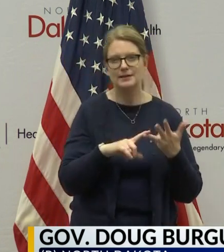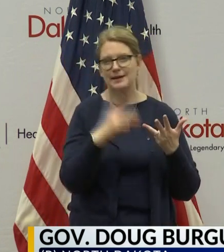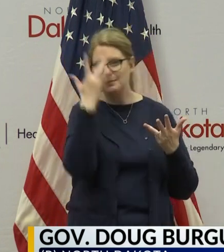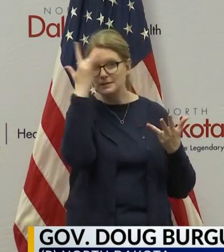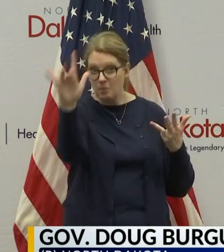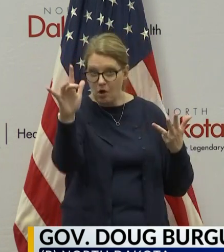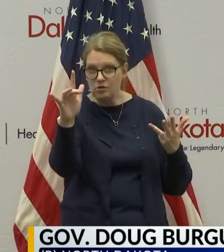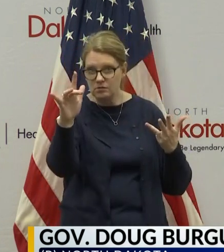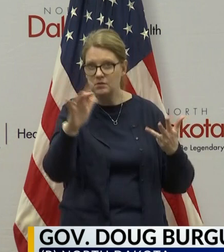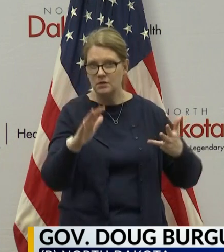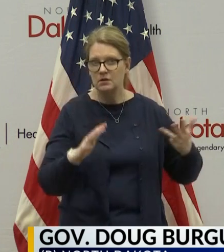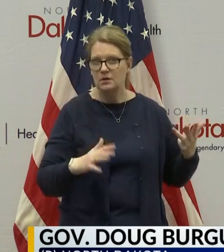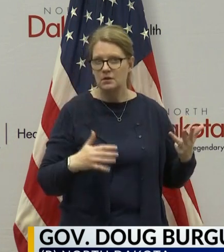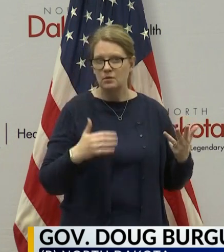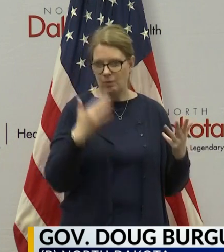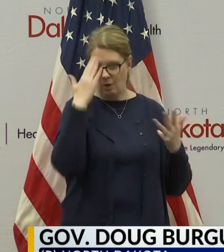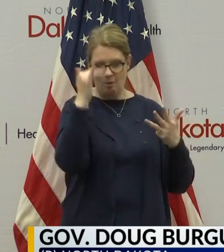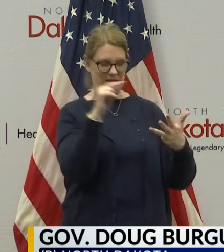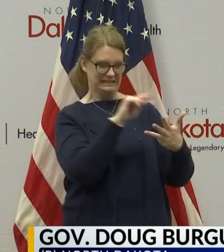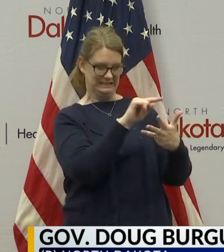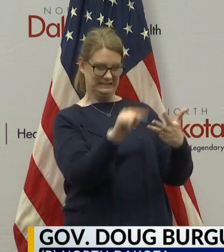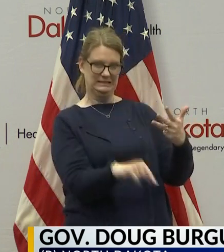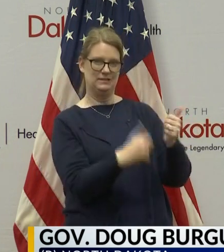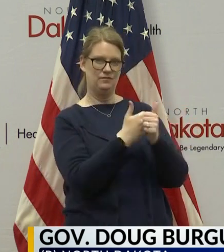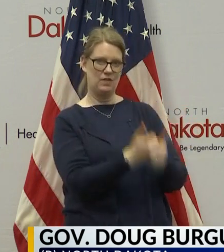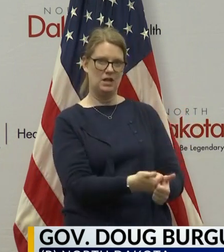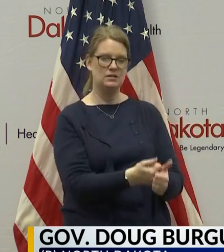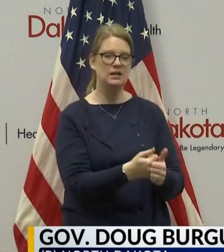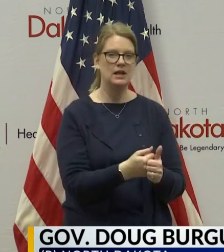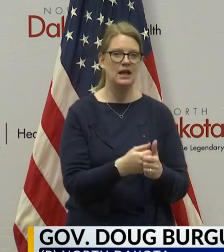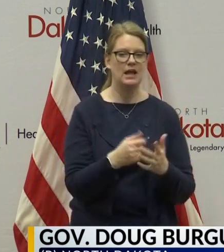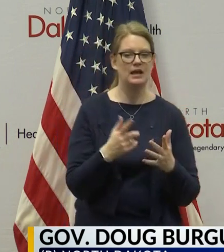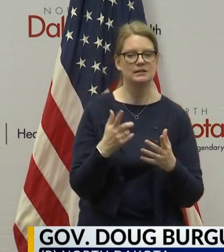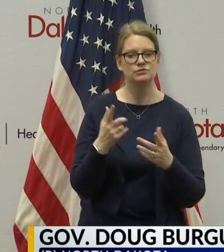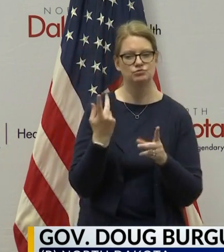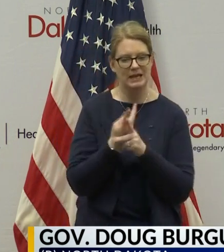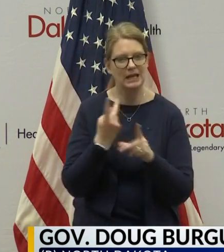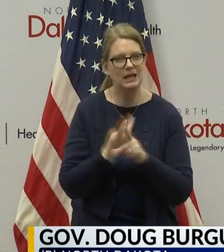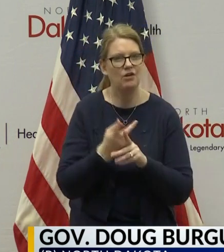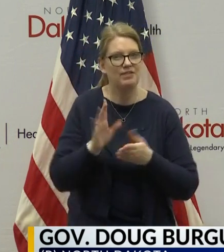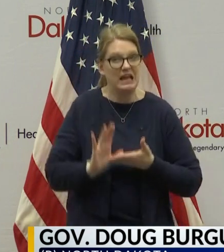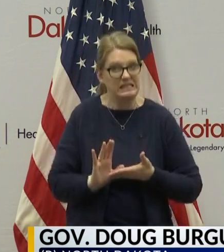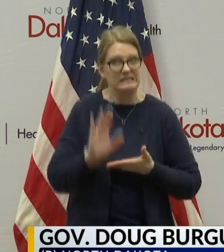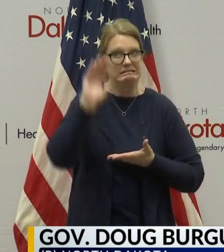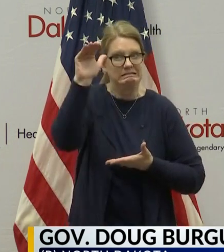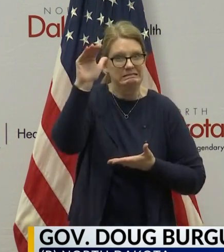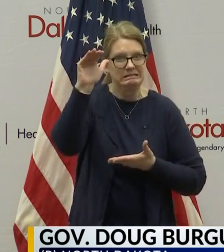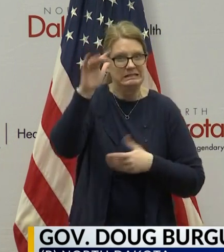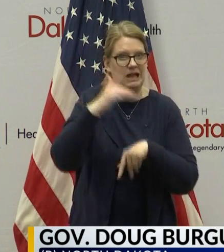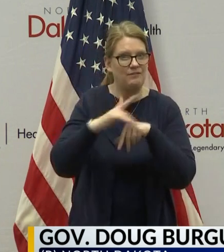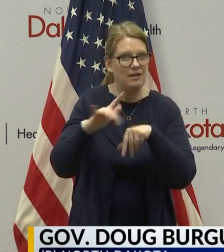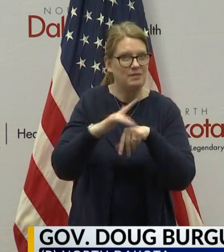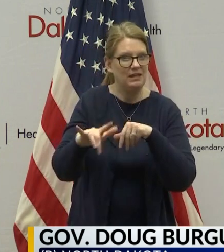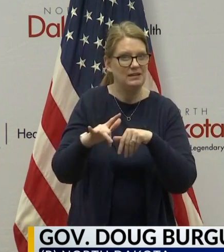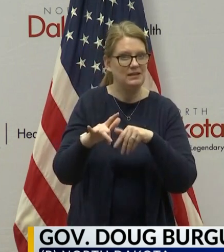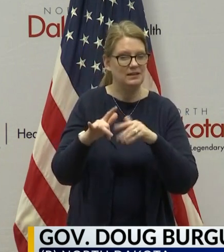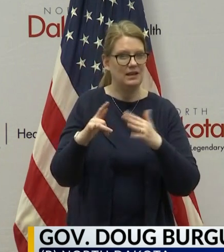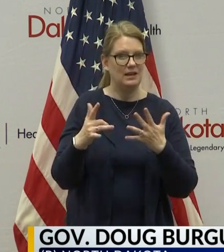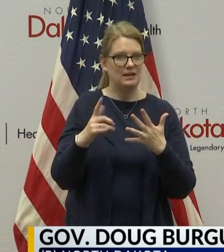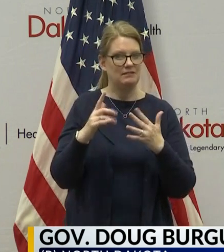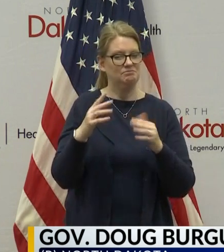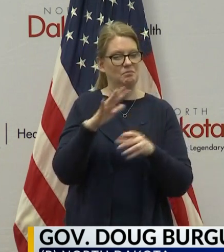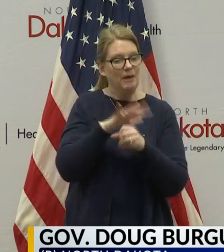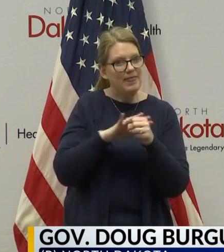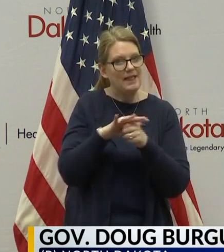great at doing our surge capacity within buildings, taking that available capacity within the hospitals and building that up,